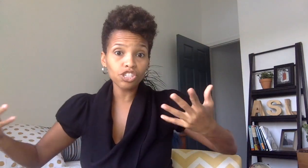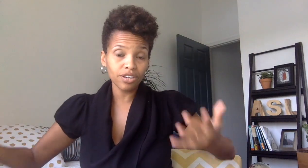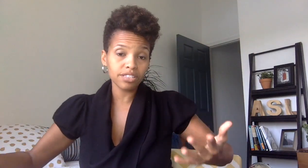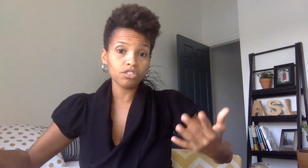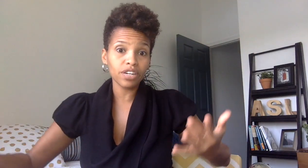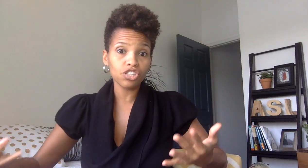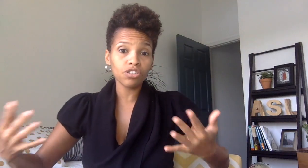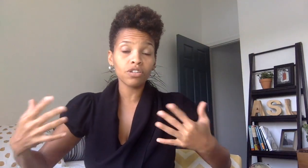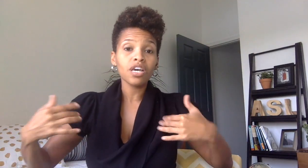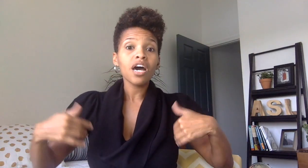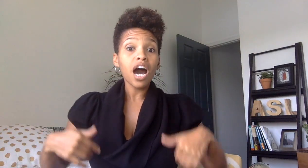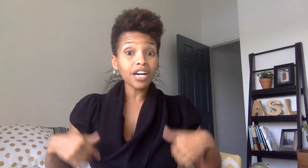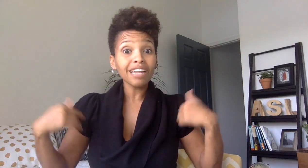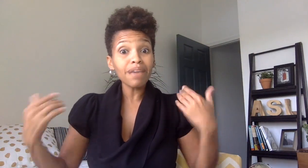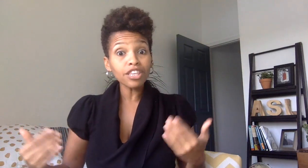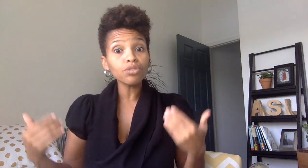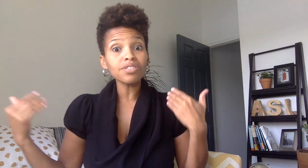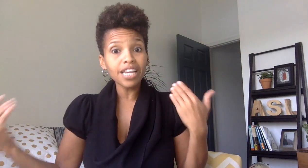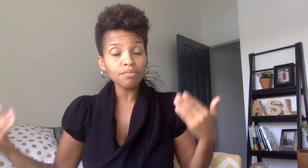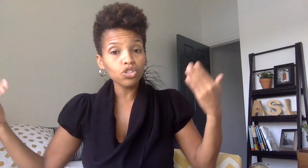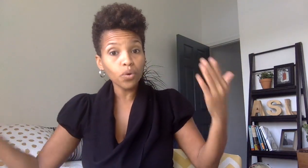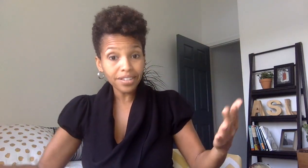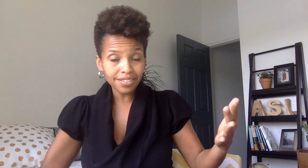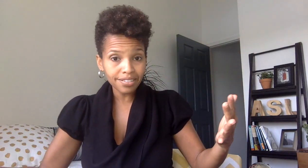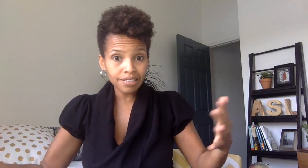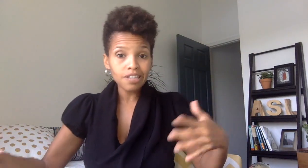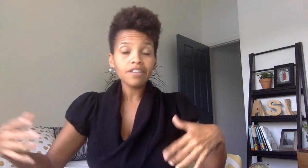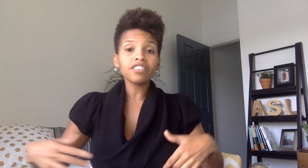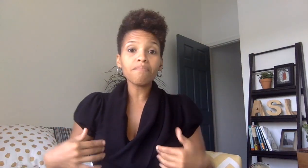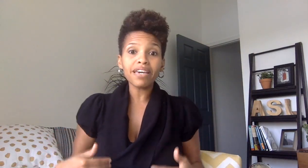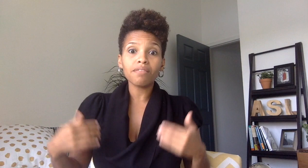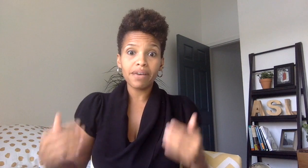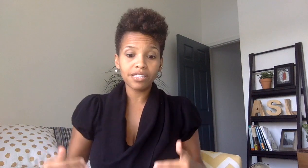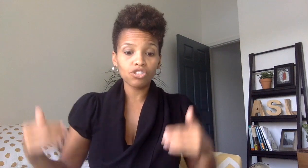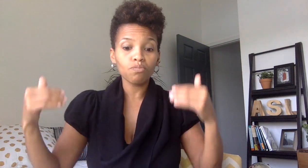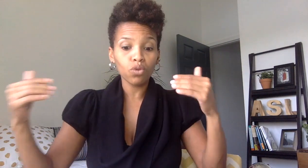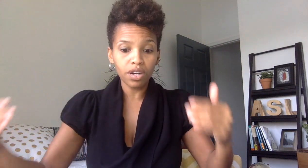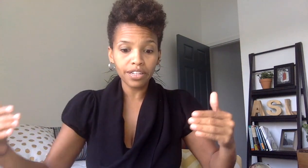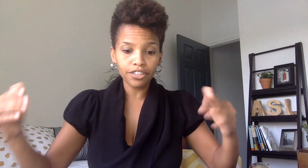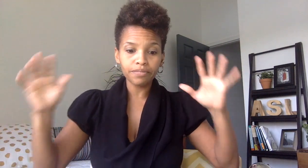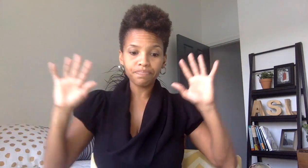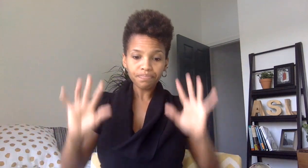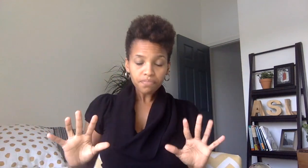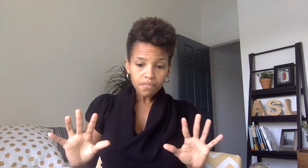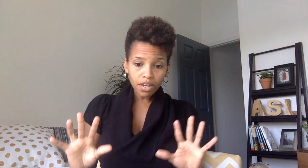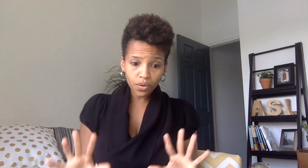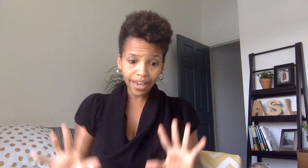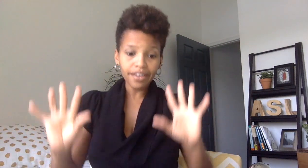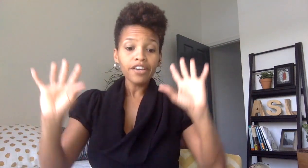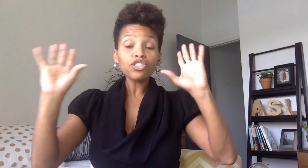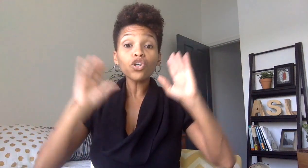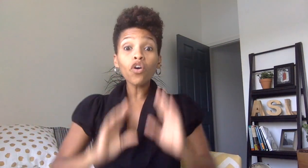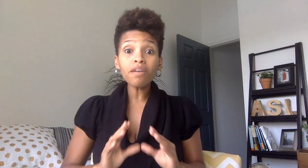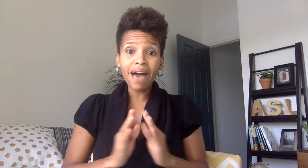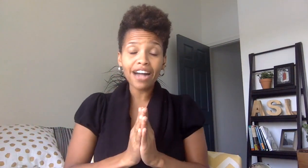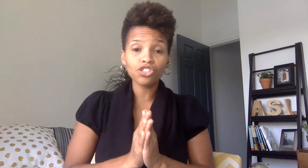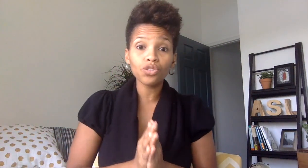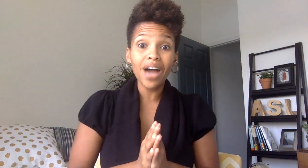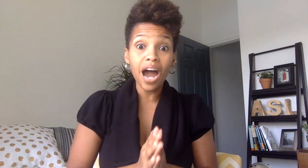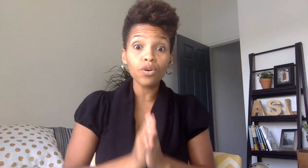transliteration can make those same choices to make the message more clear okay so going back to our